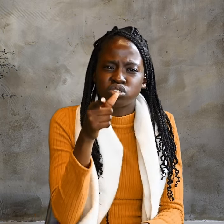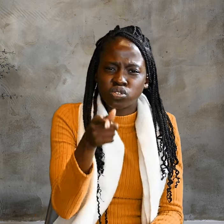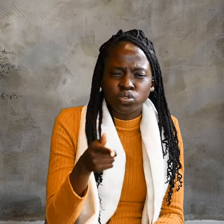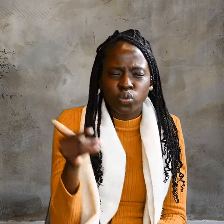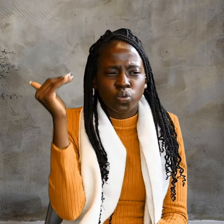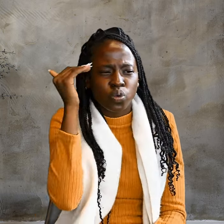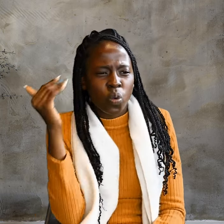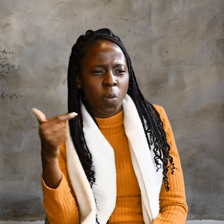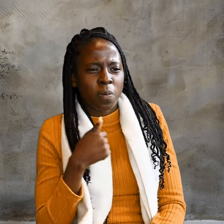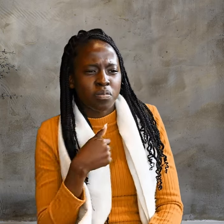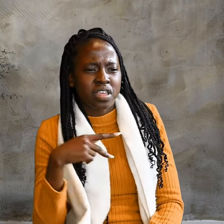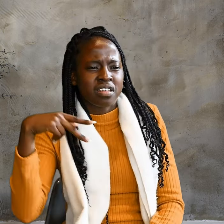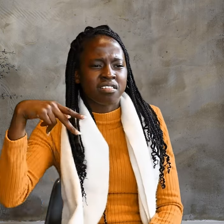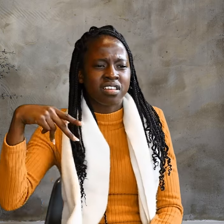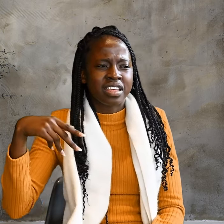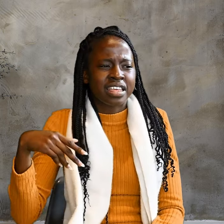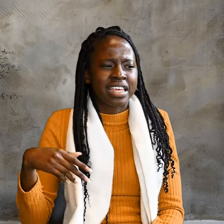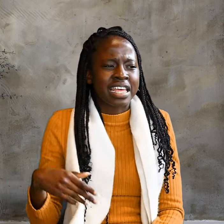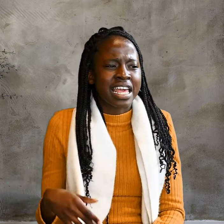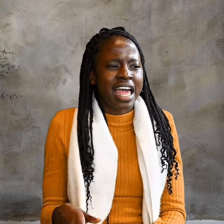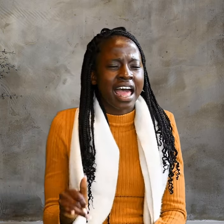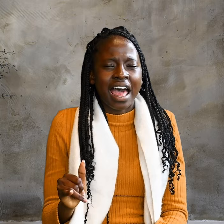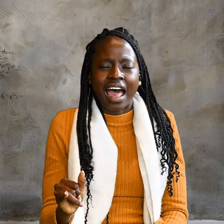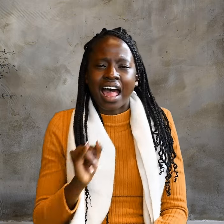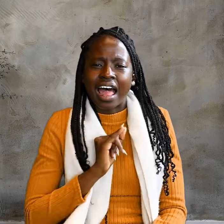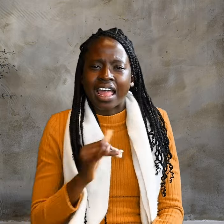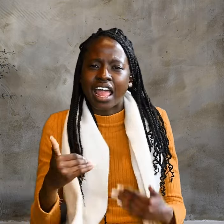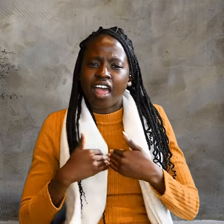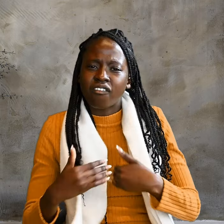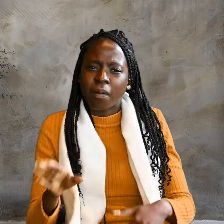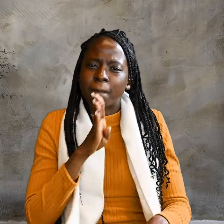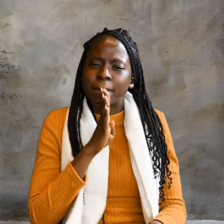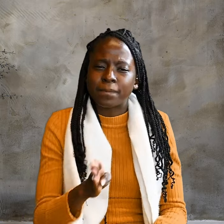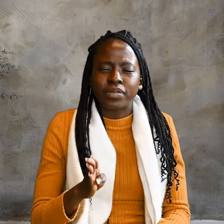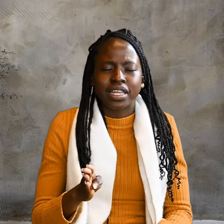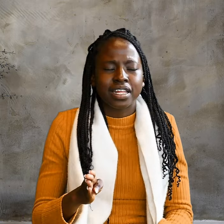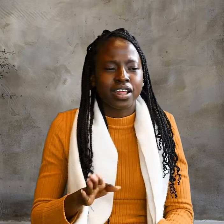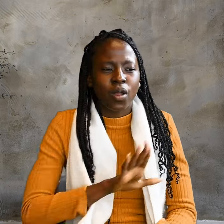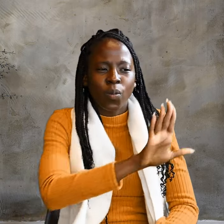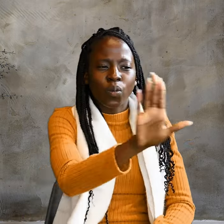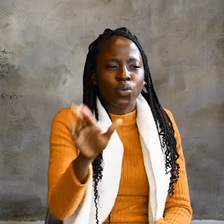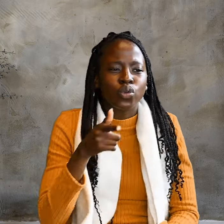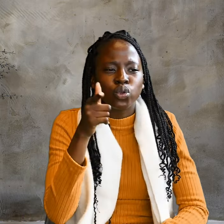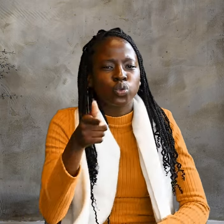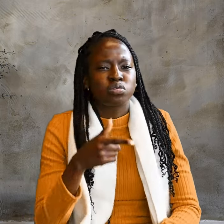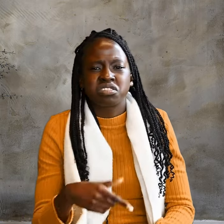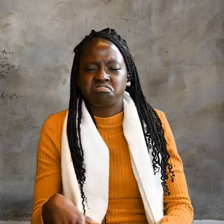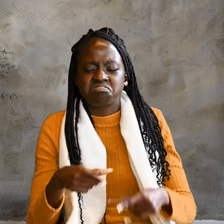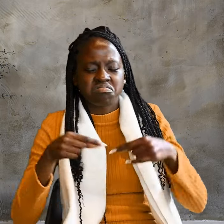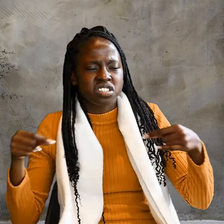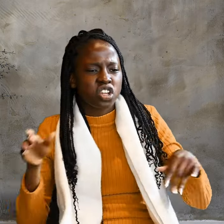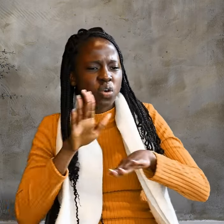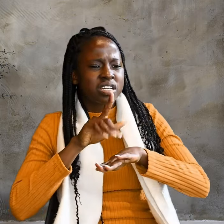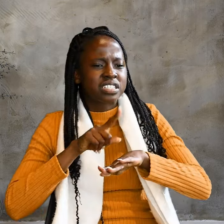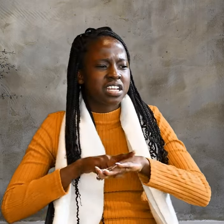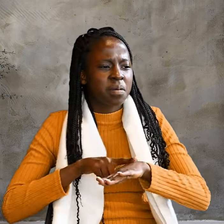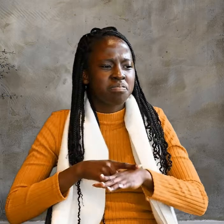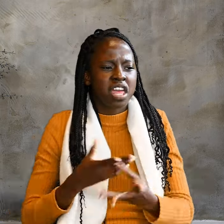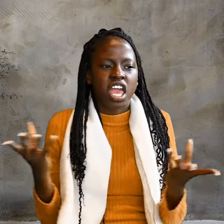Even after I have been among you such a long time? Anyone who has seen me